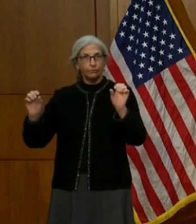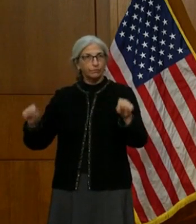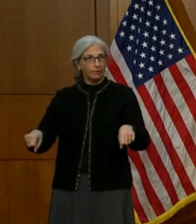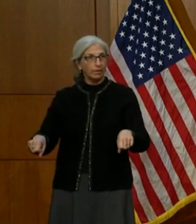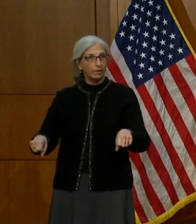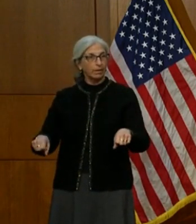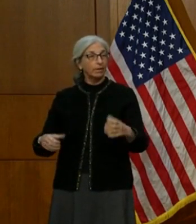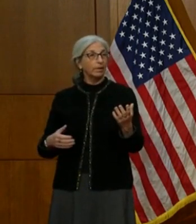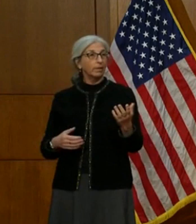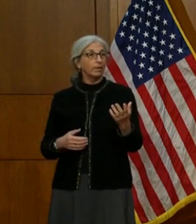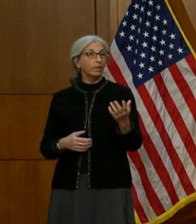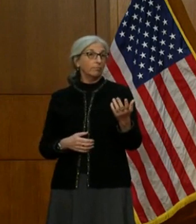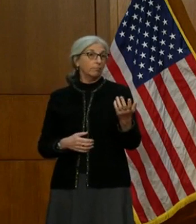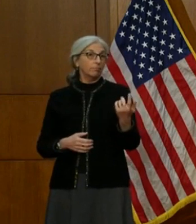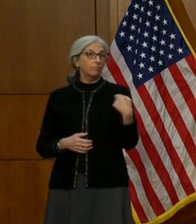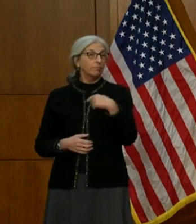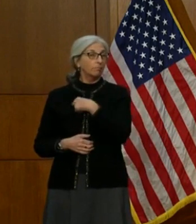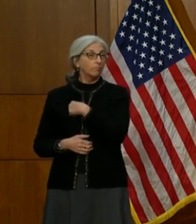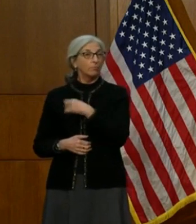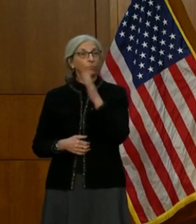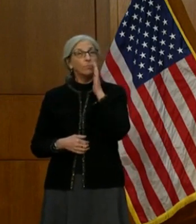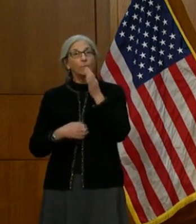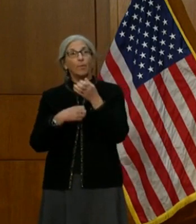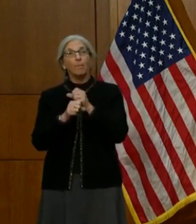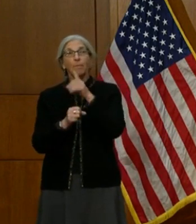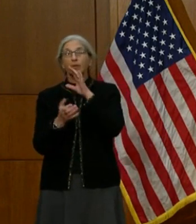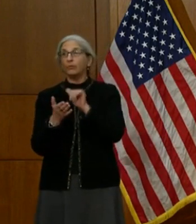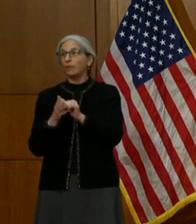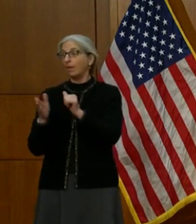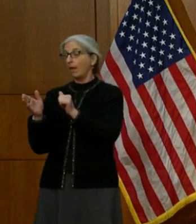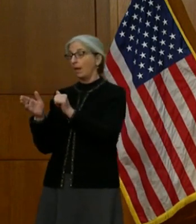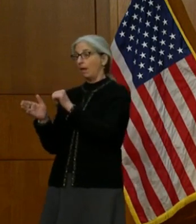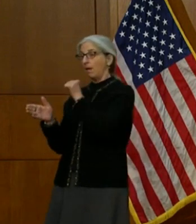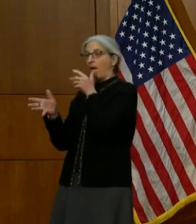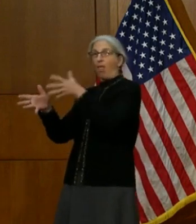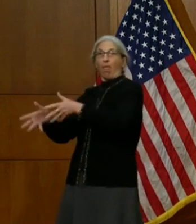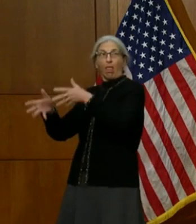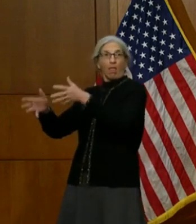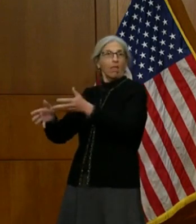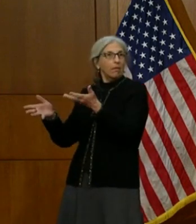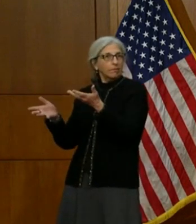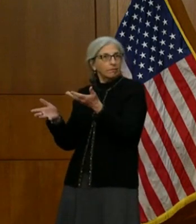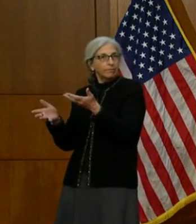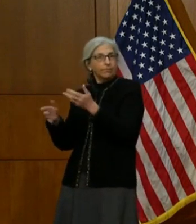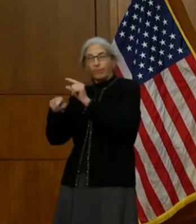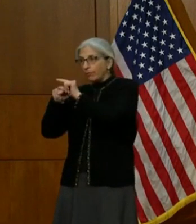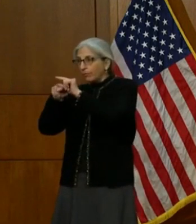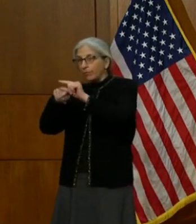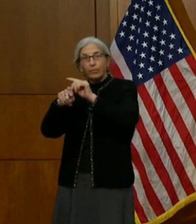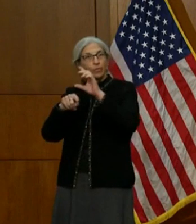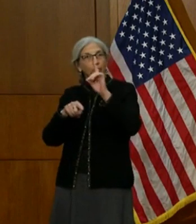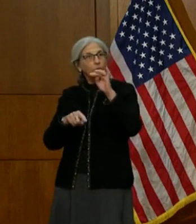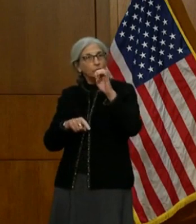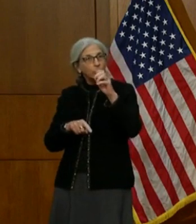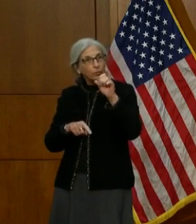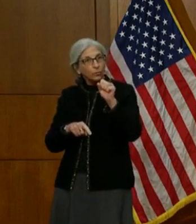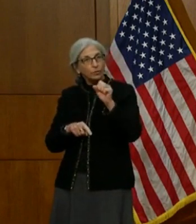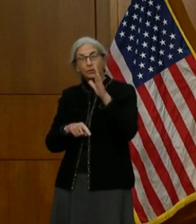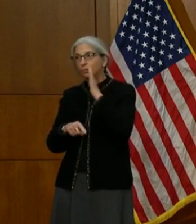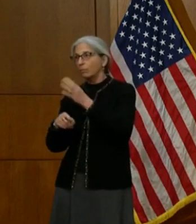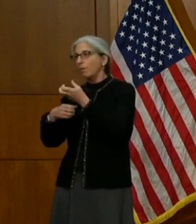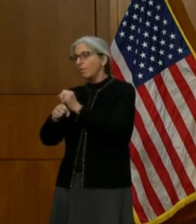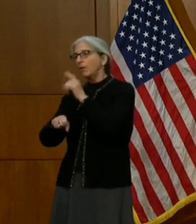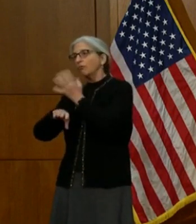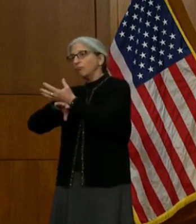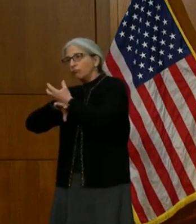I've said, we're going to make sure that no doses are not being given to patients, to Virginians.